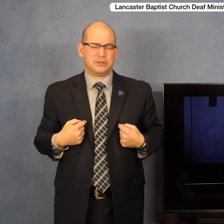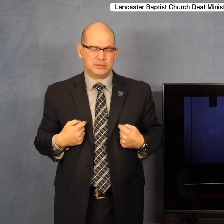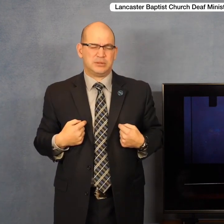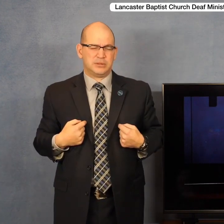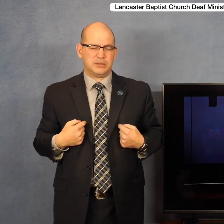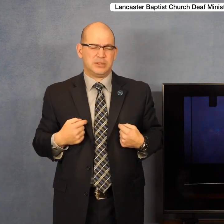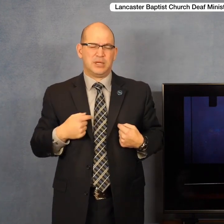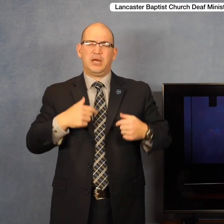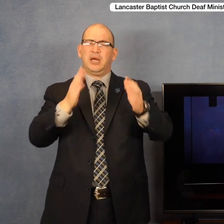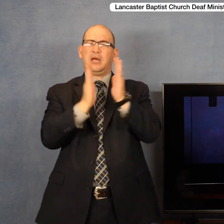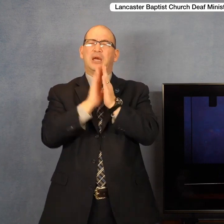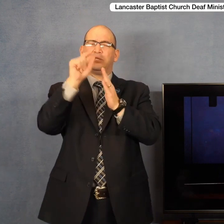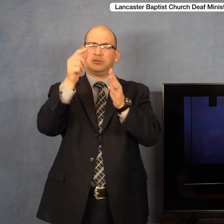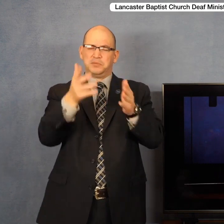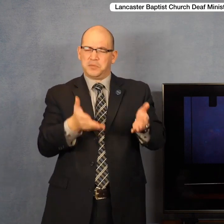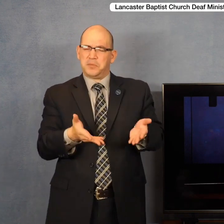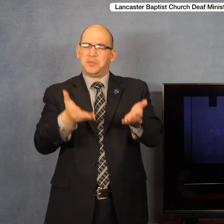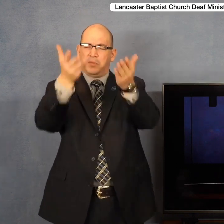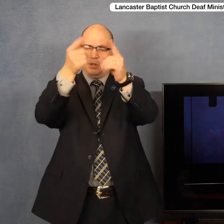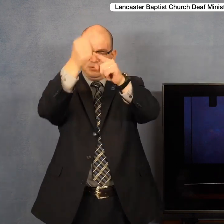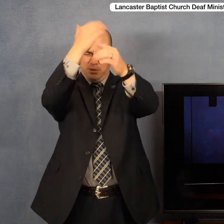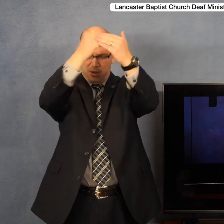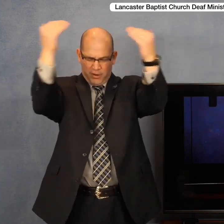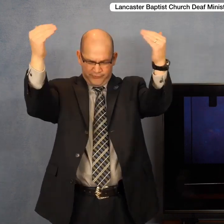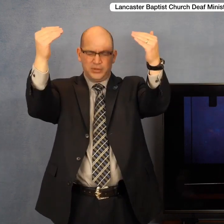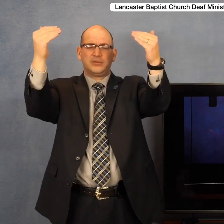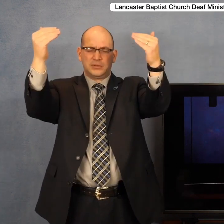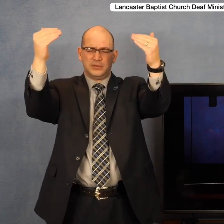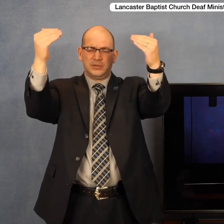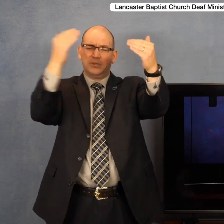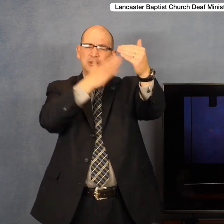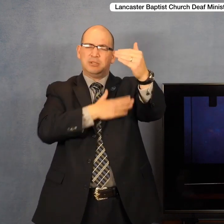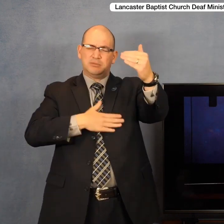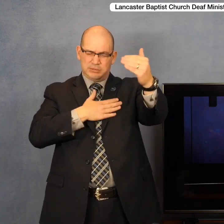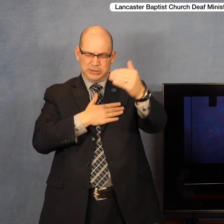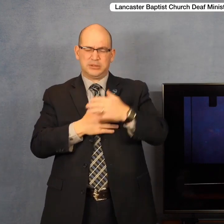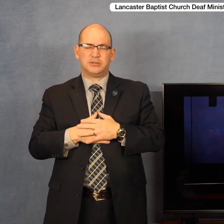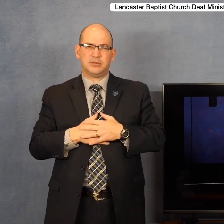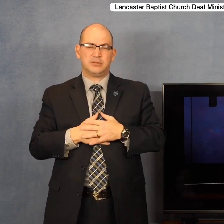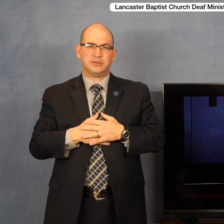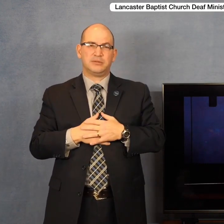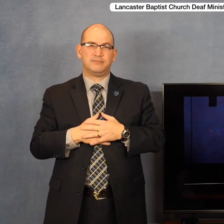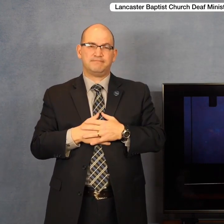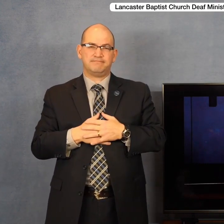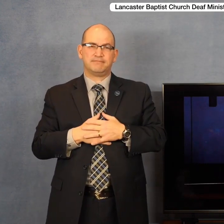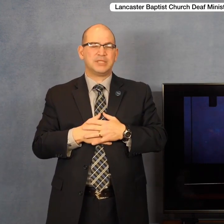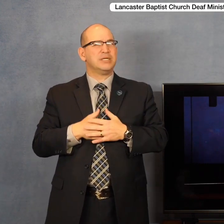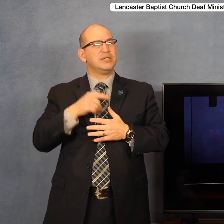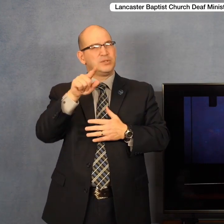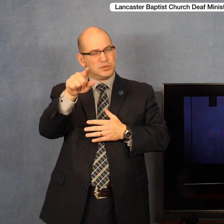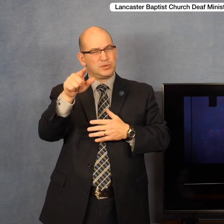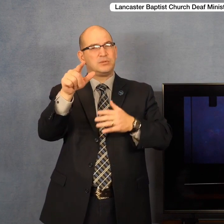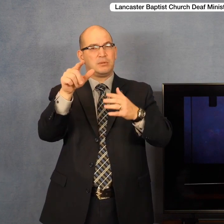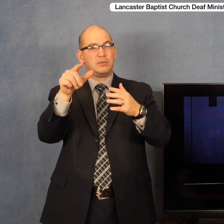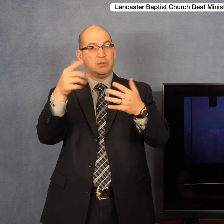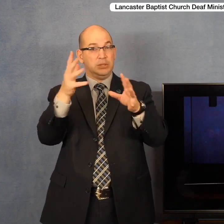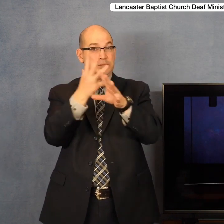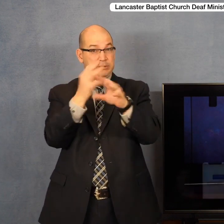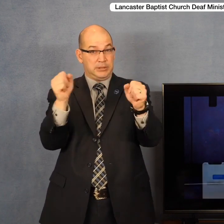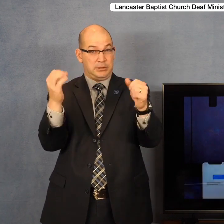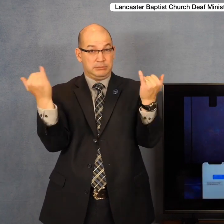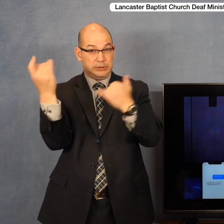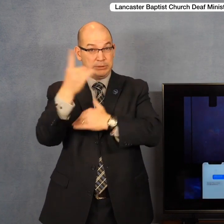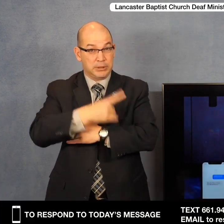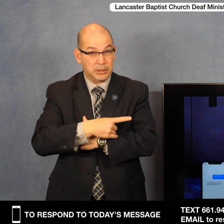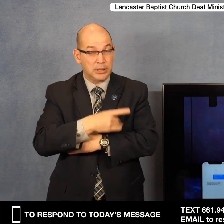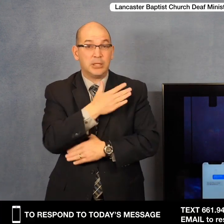I ask you to take me to heaven someday. Did you call on the Lord just now? If you did, I want you to take a moment right on the